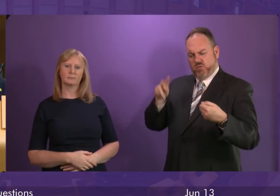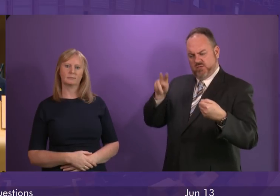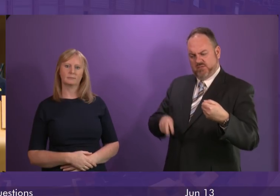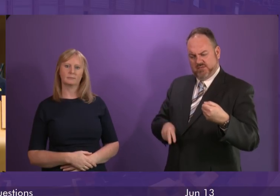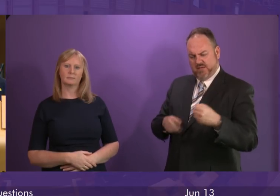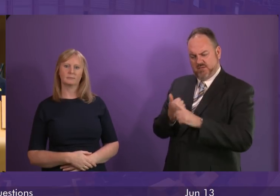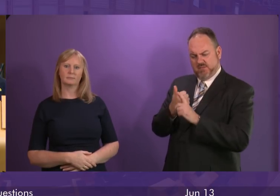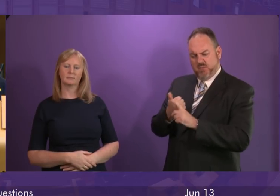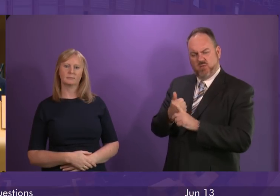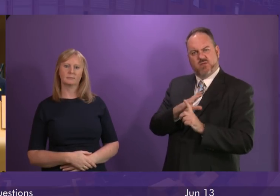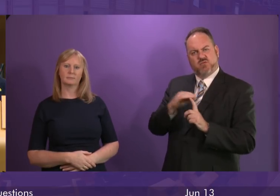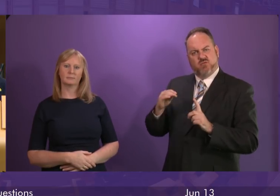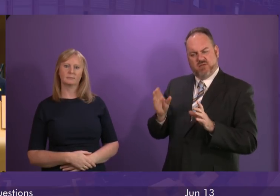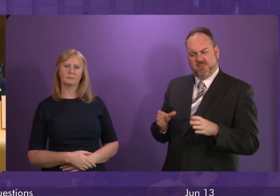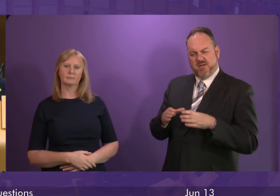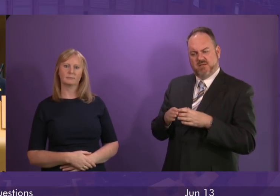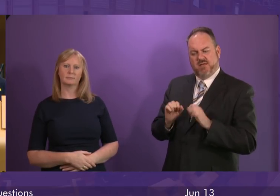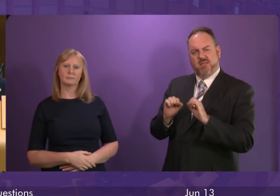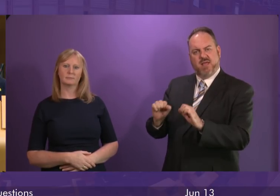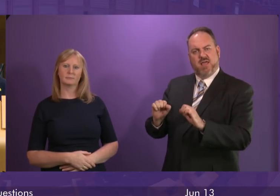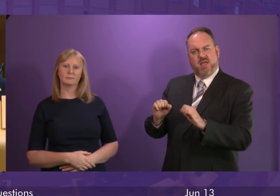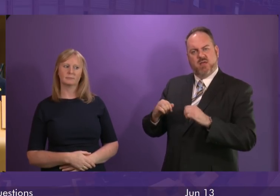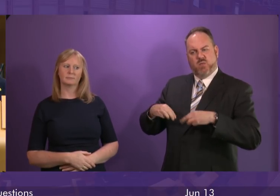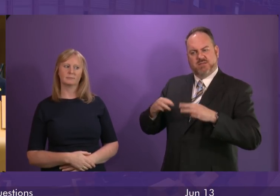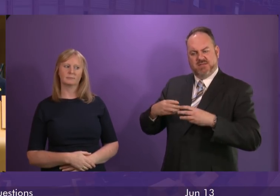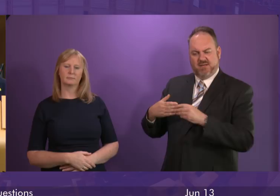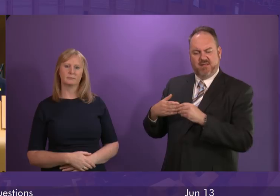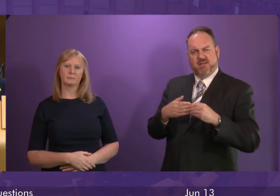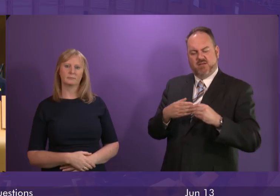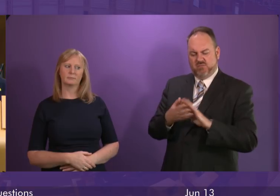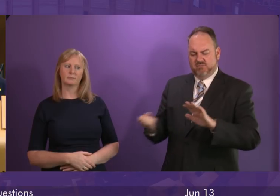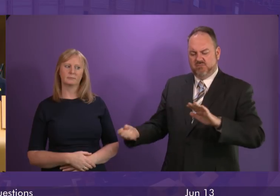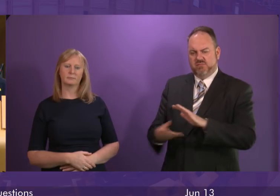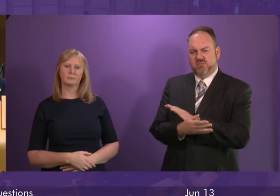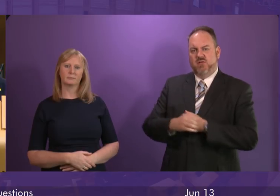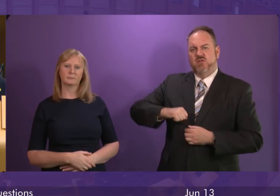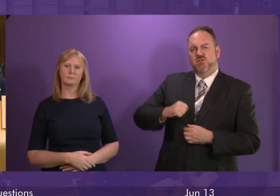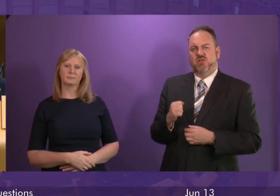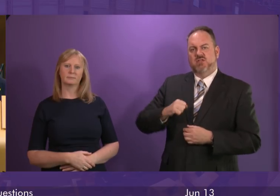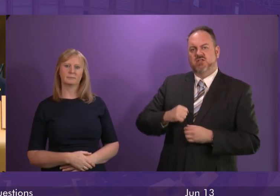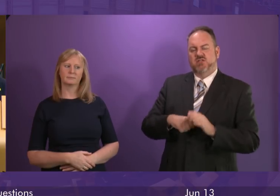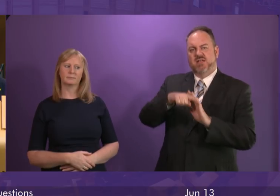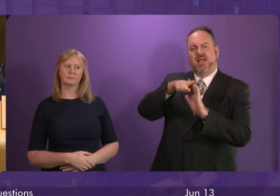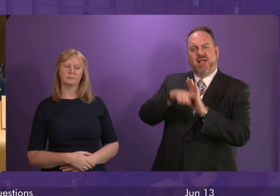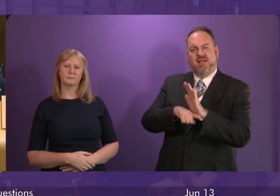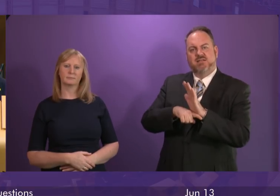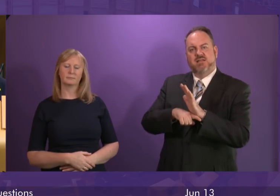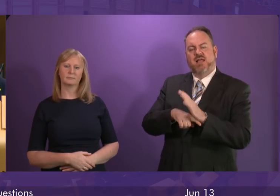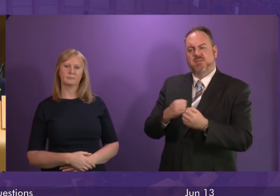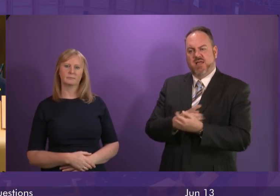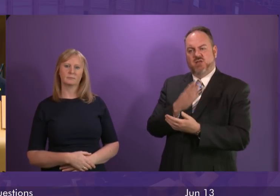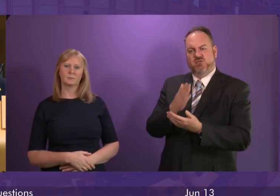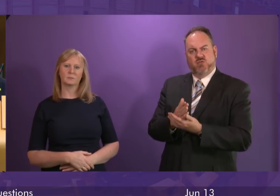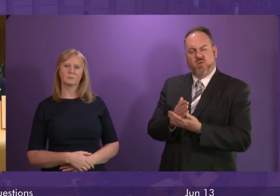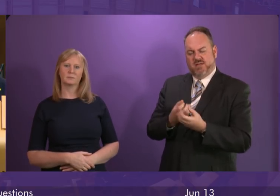Tory party. They want their new Westminster leader to rip up the Scotland Act and to seize control of spending and decision-making in devolved areas.